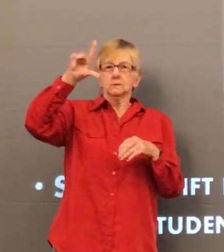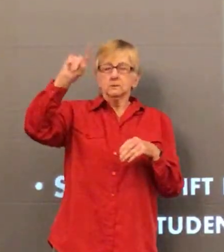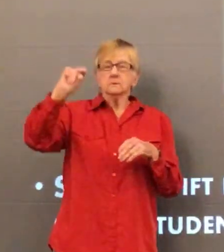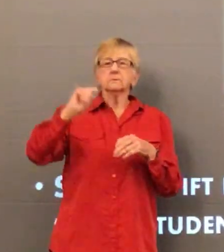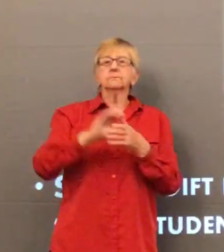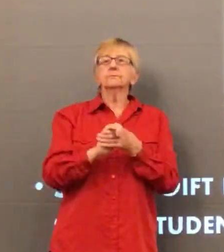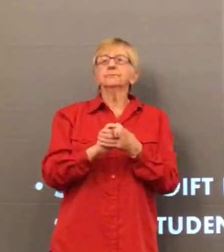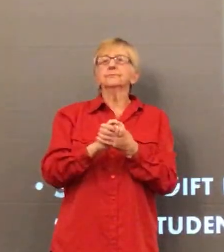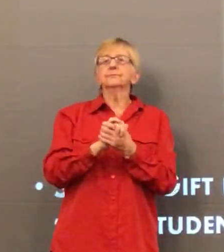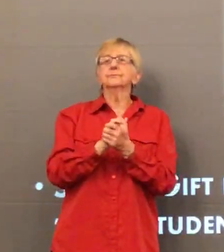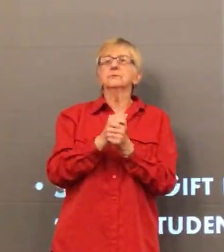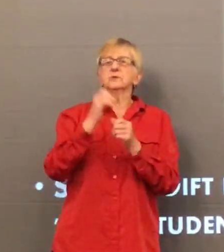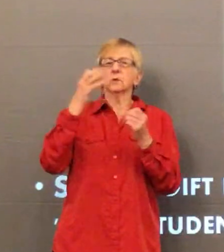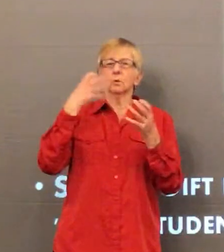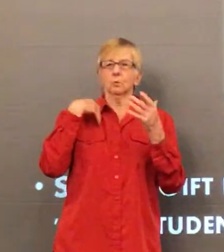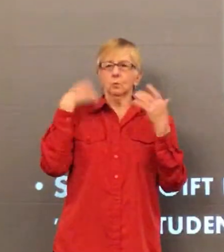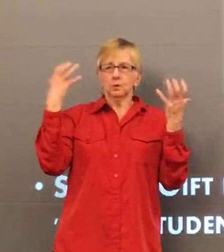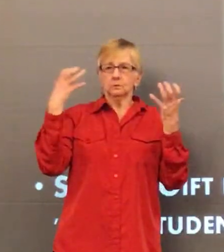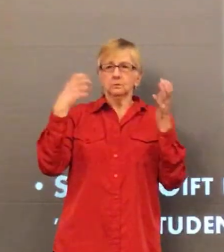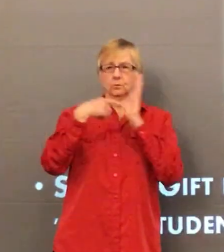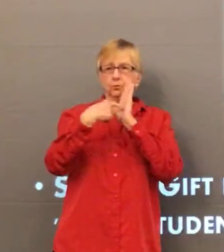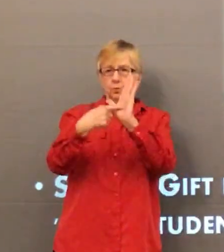something i wanted to make a quilt